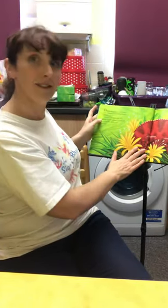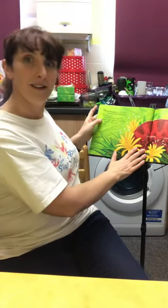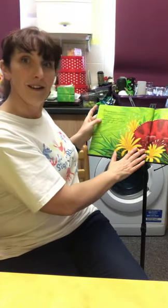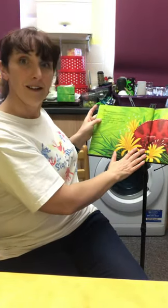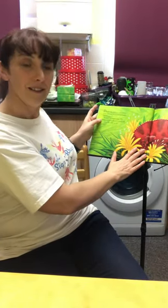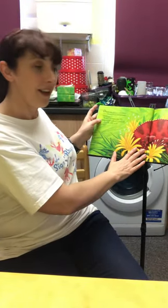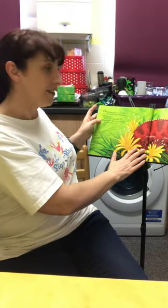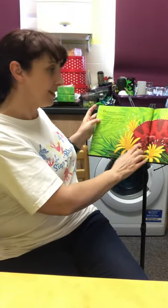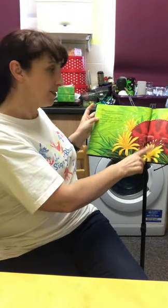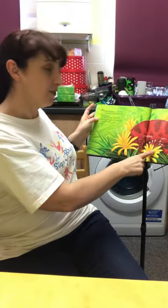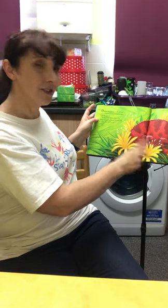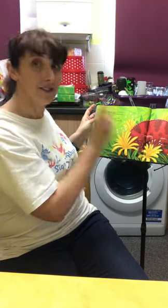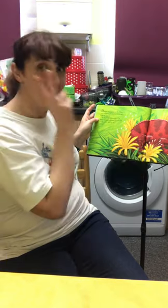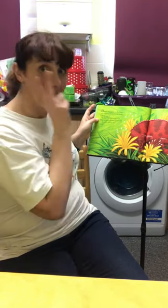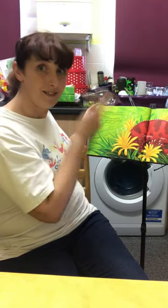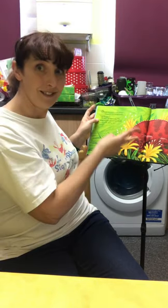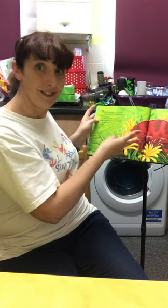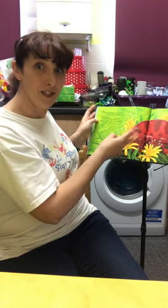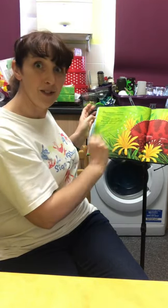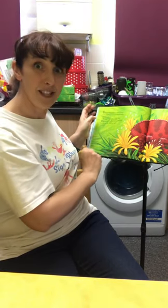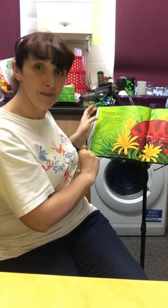There he is, look. Can you see him?